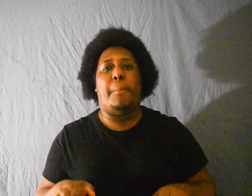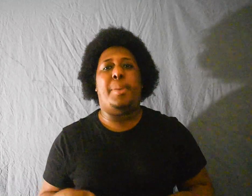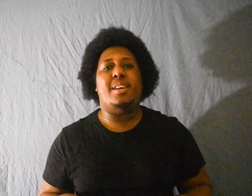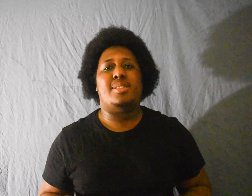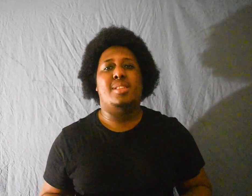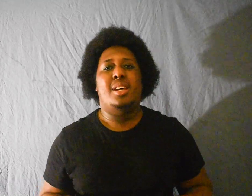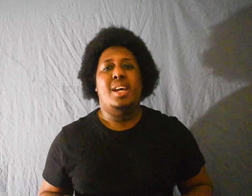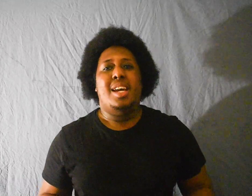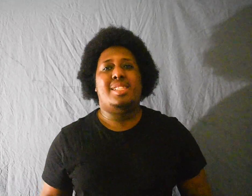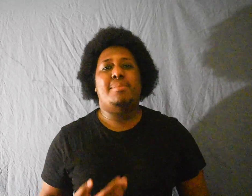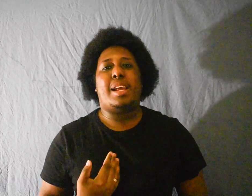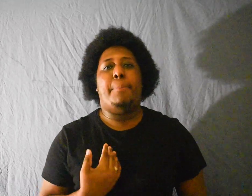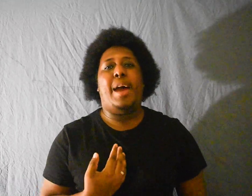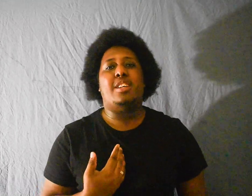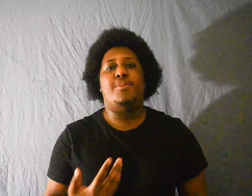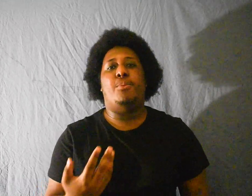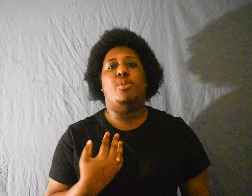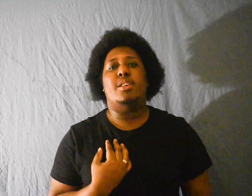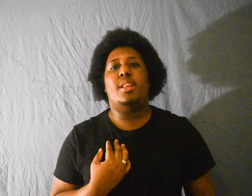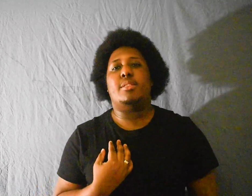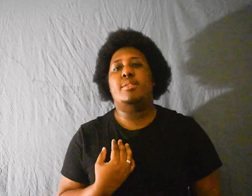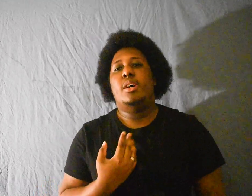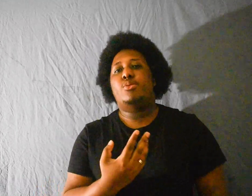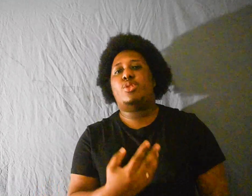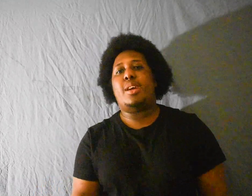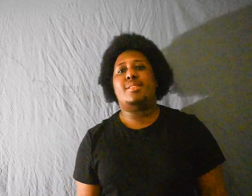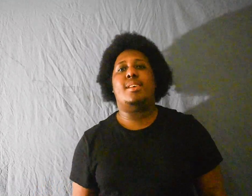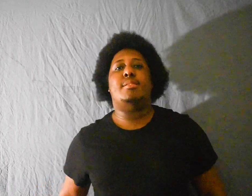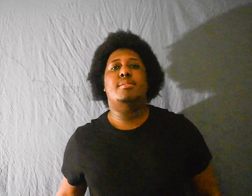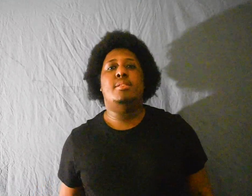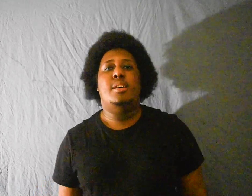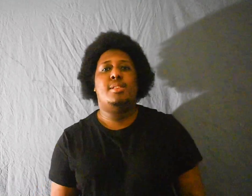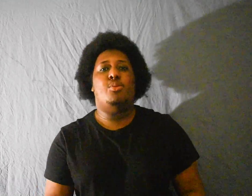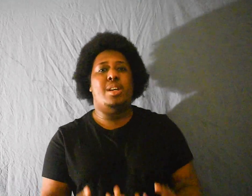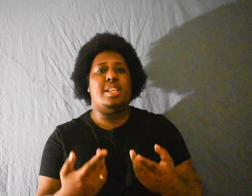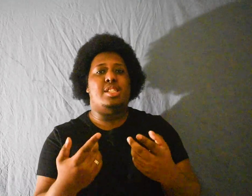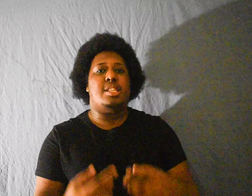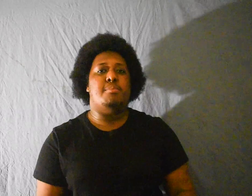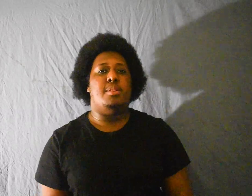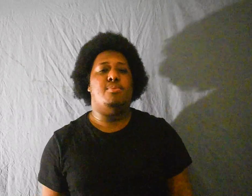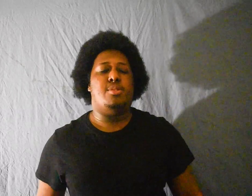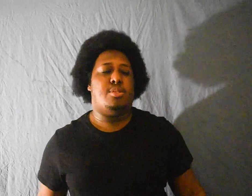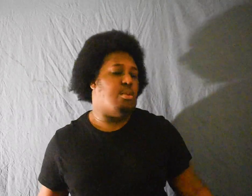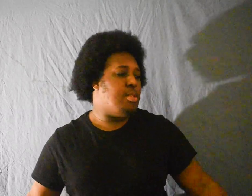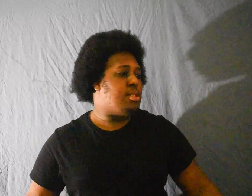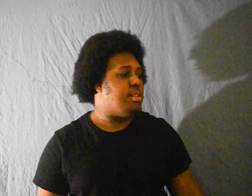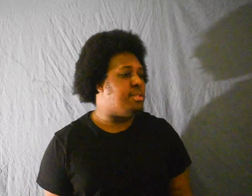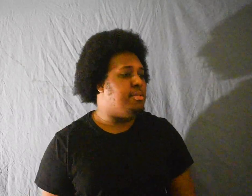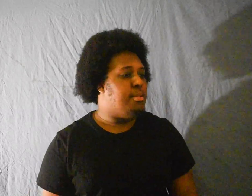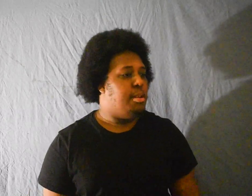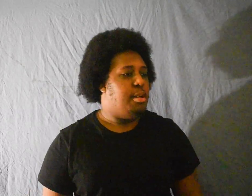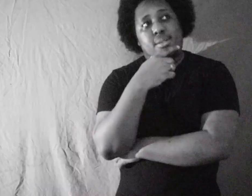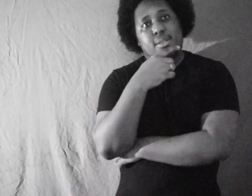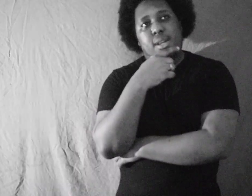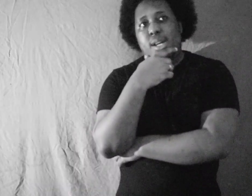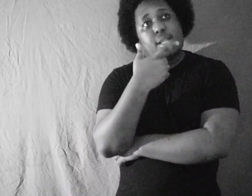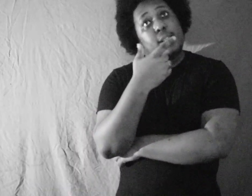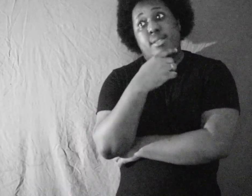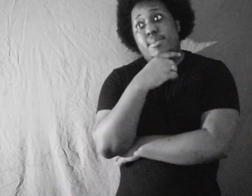the best It seemed like our passion for one another Was transcended Till the way that she did me Was so disgusting Left me in the shade